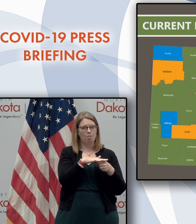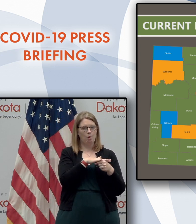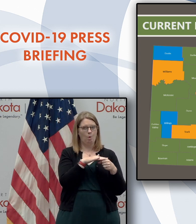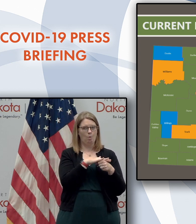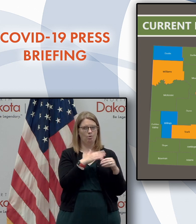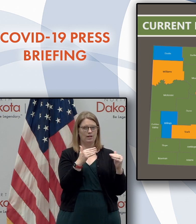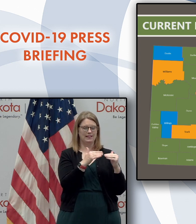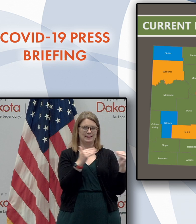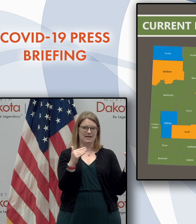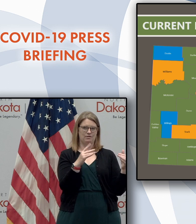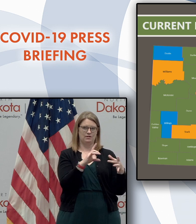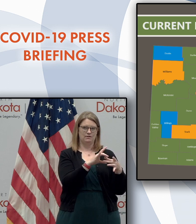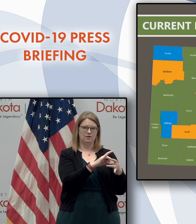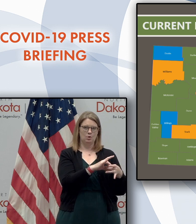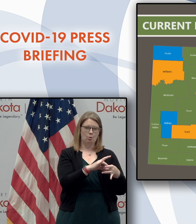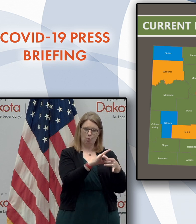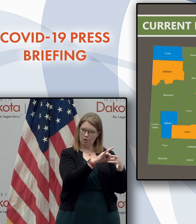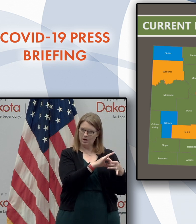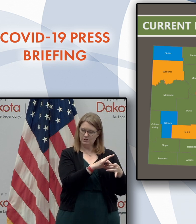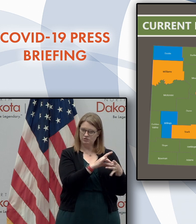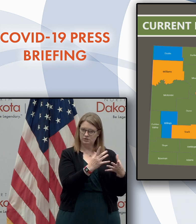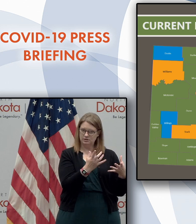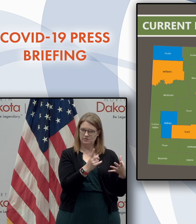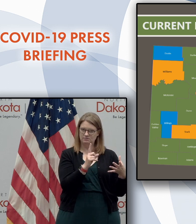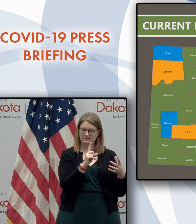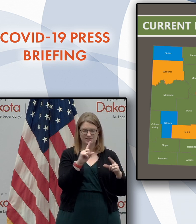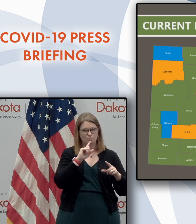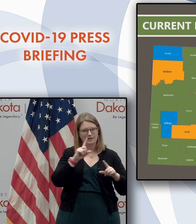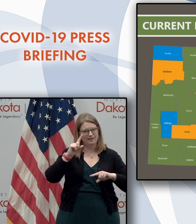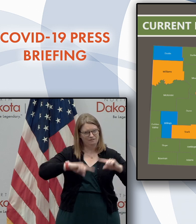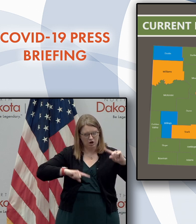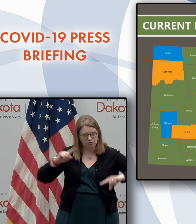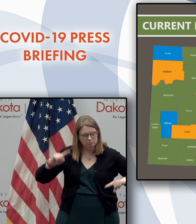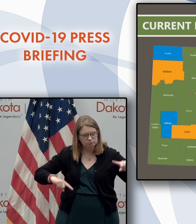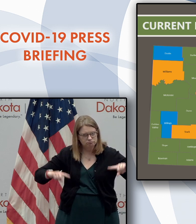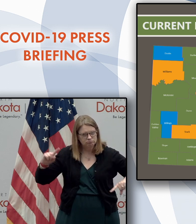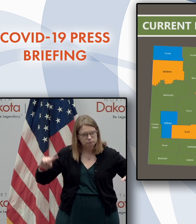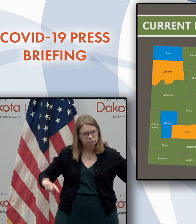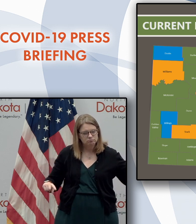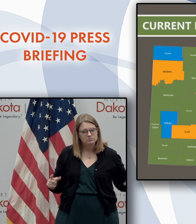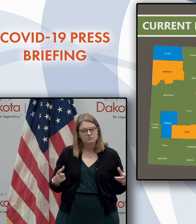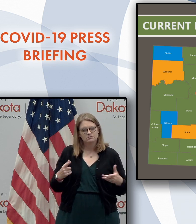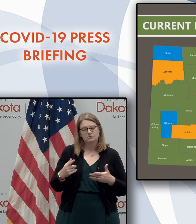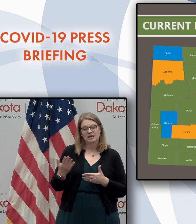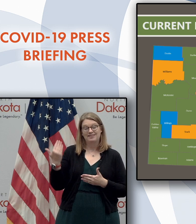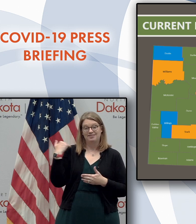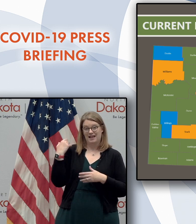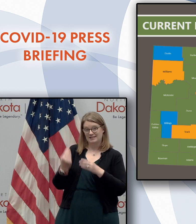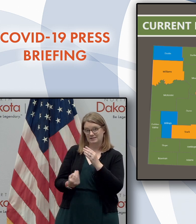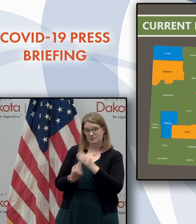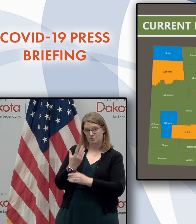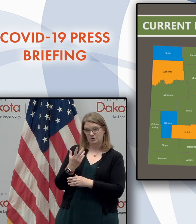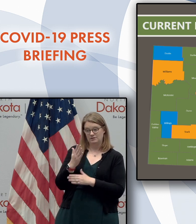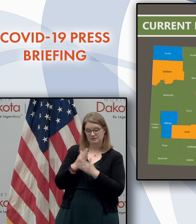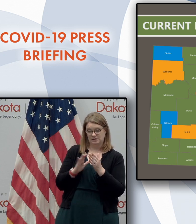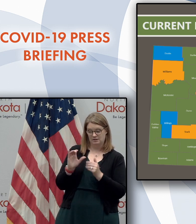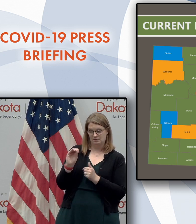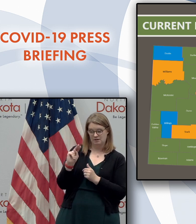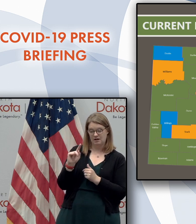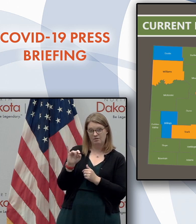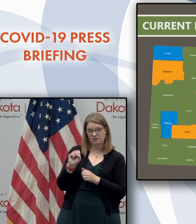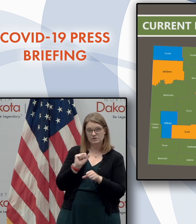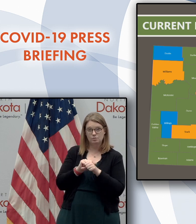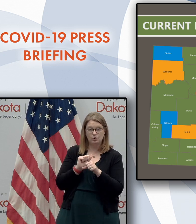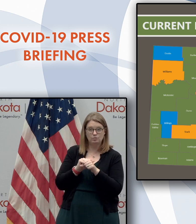of, uh, coordination readiness has varied across the state. We know that some counties last spring, uh, worked with the cities